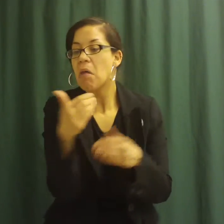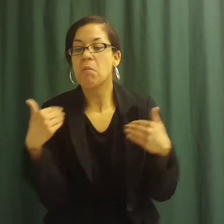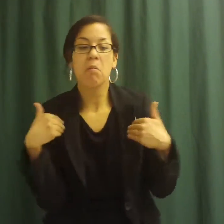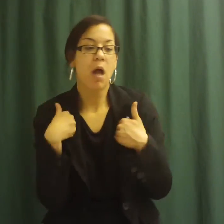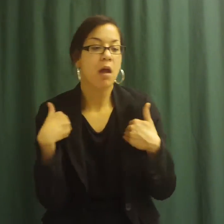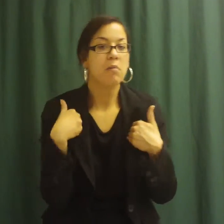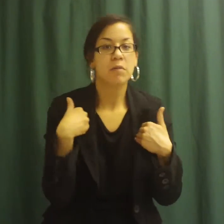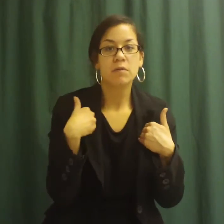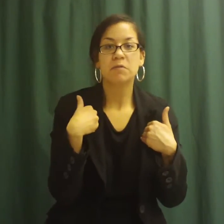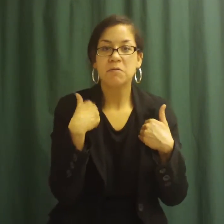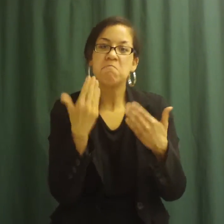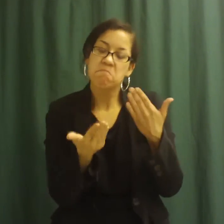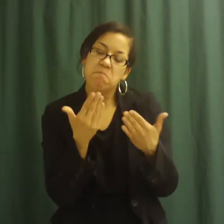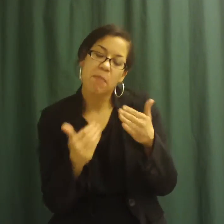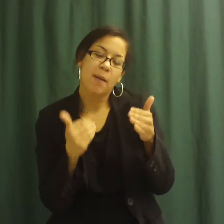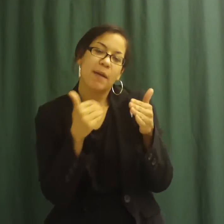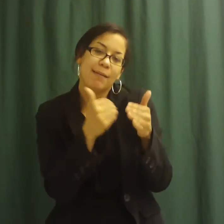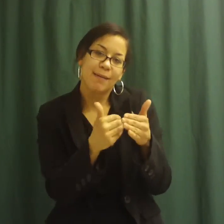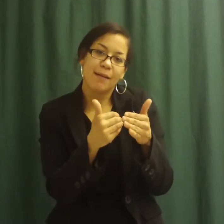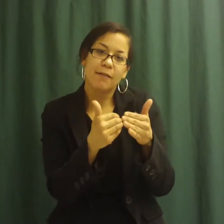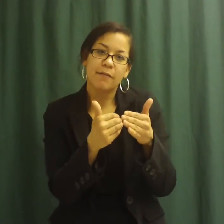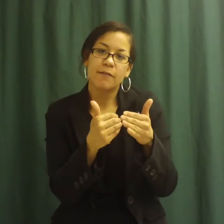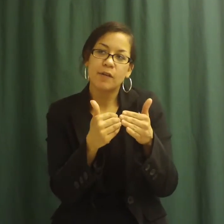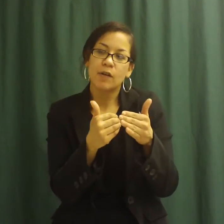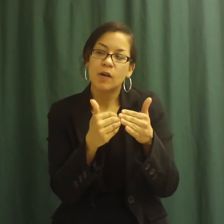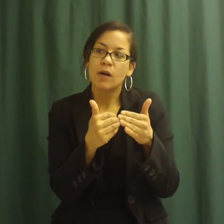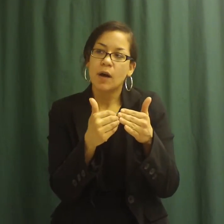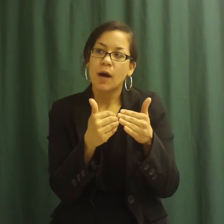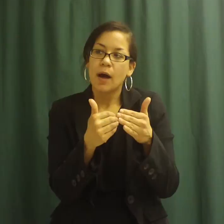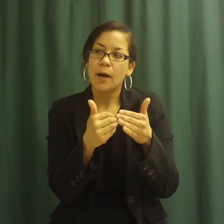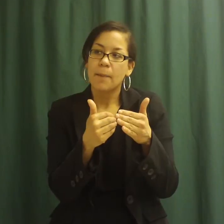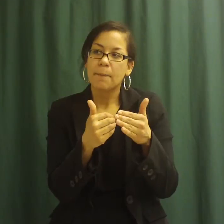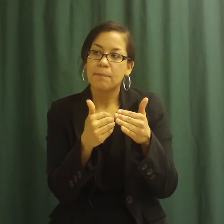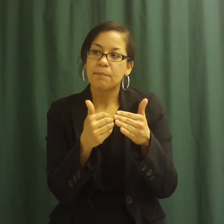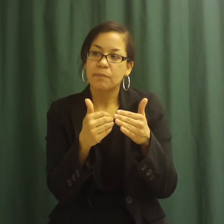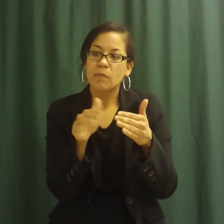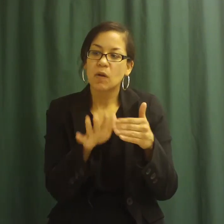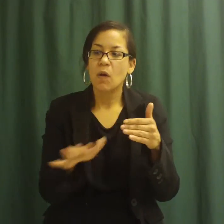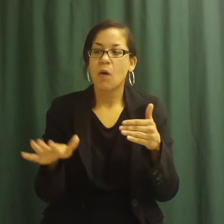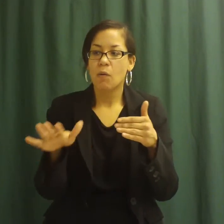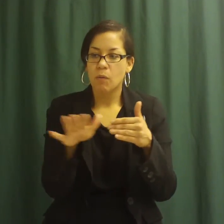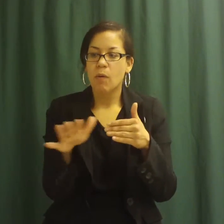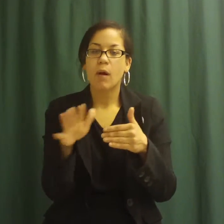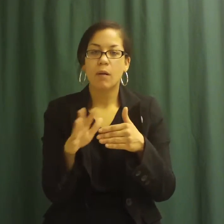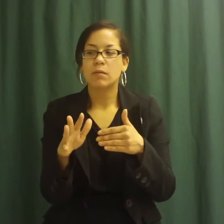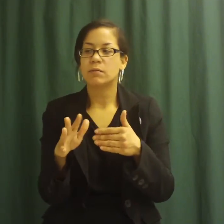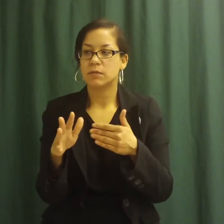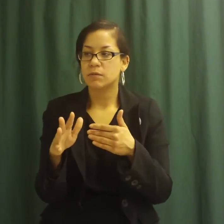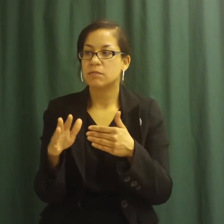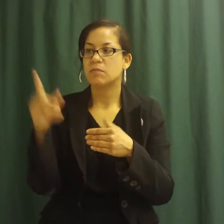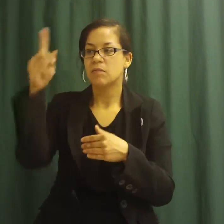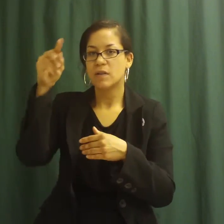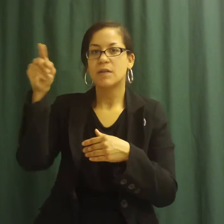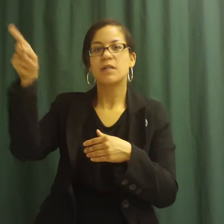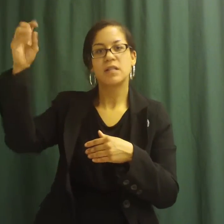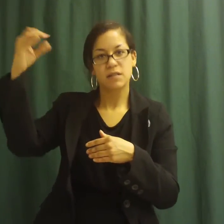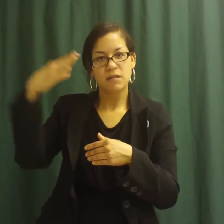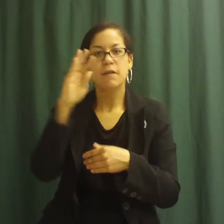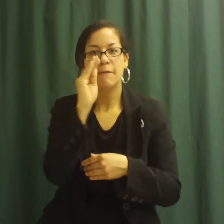You may also find different plants that live around the water that may be equally as beautiful.